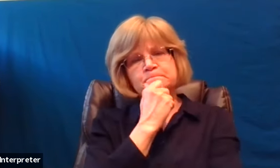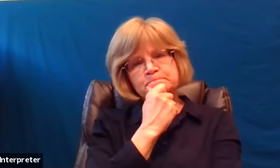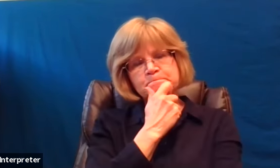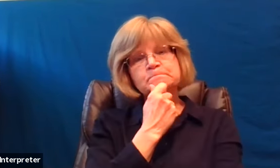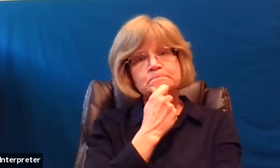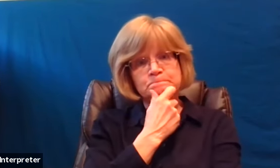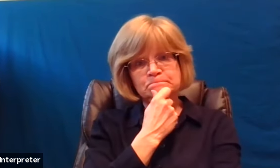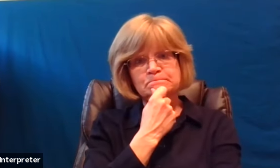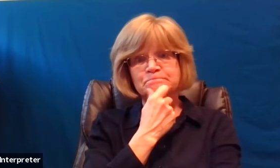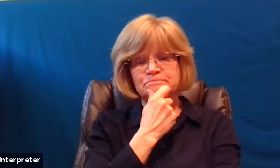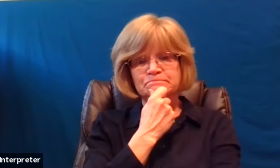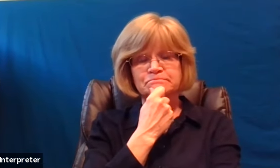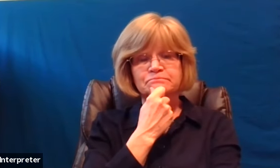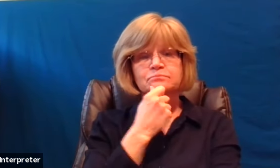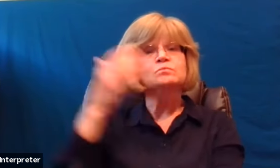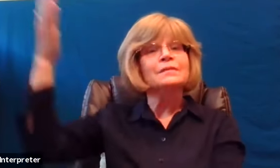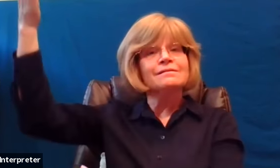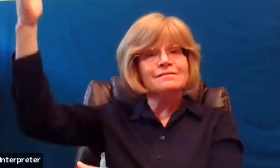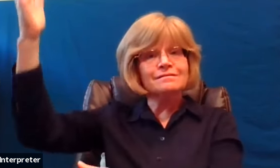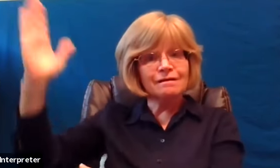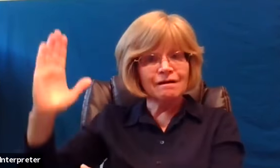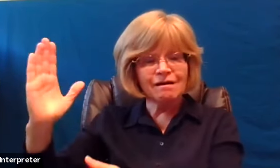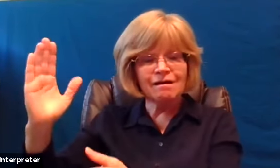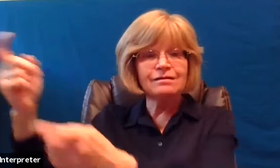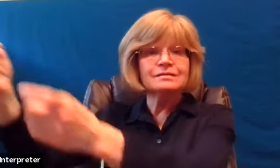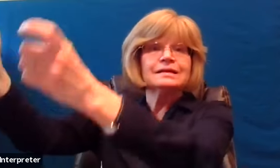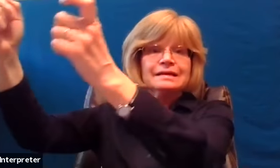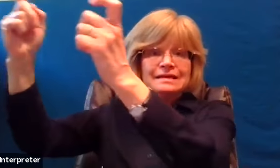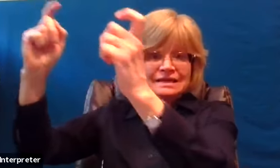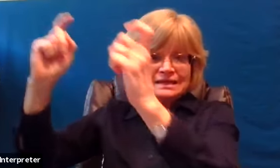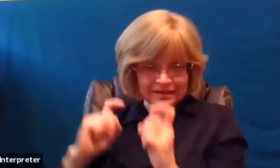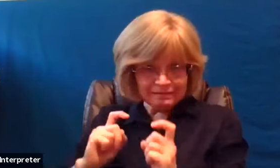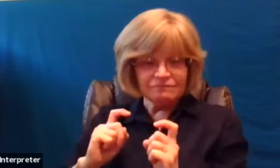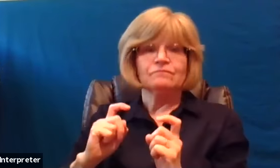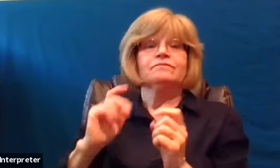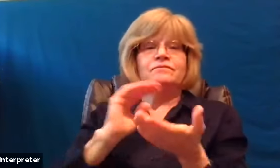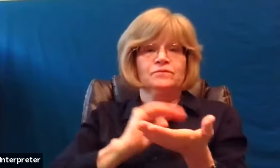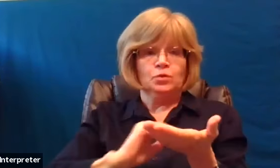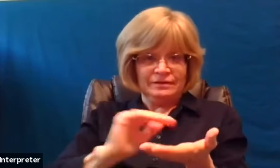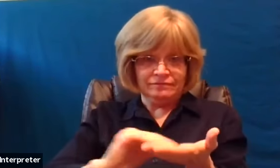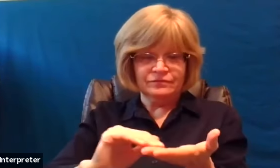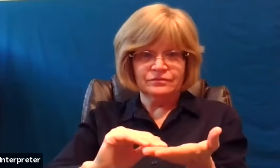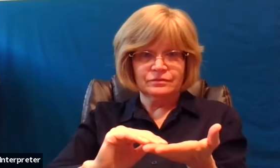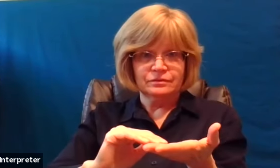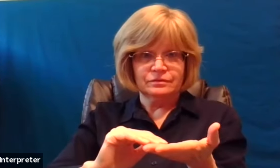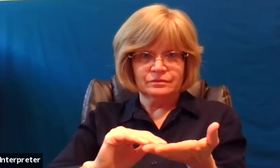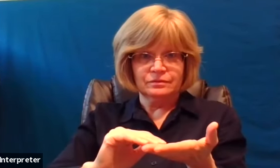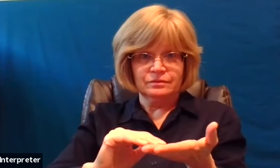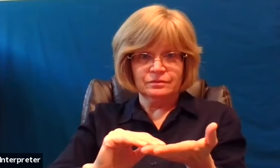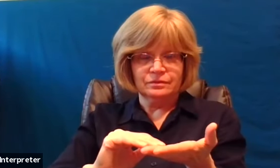so god reaches out to us to forgive sin but after that initial pact of